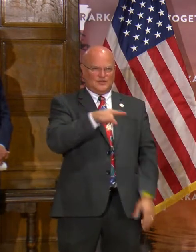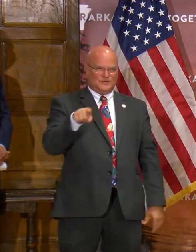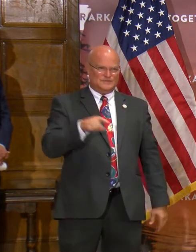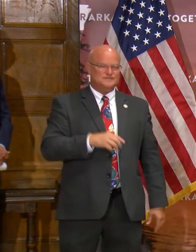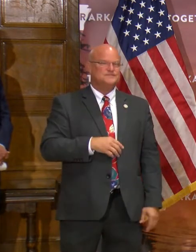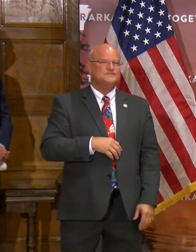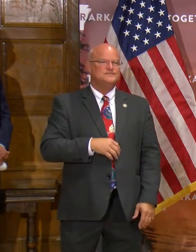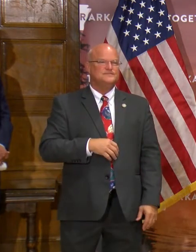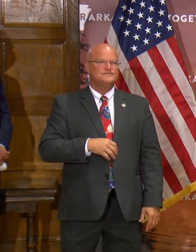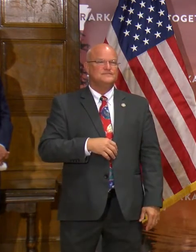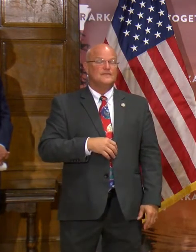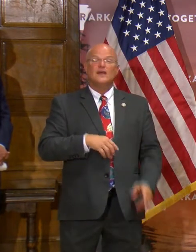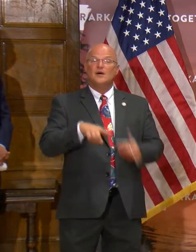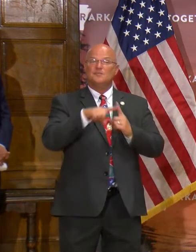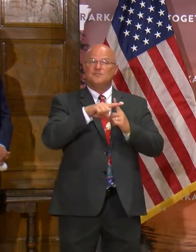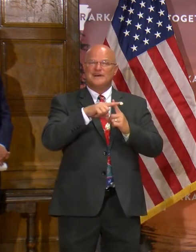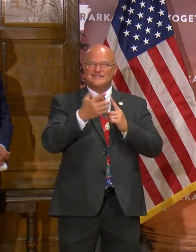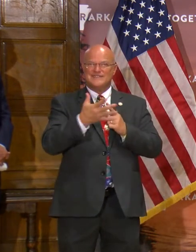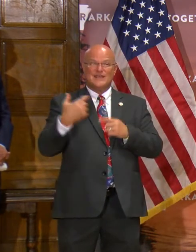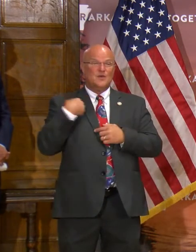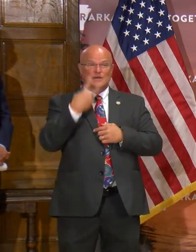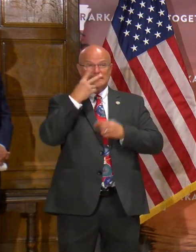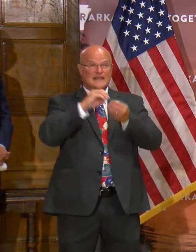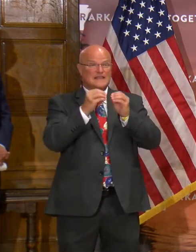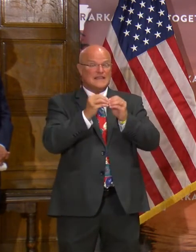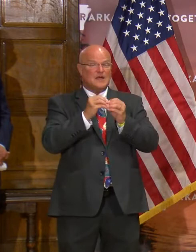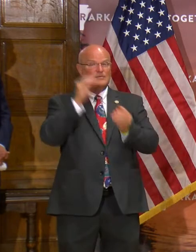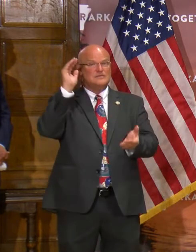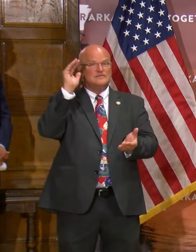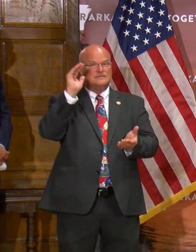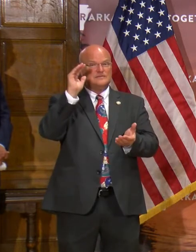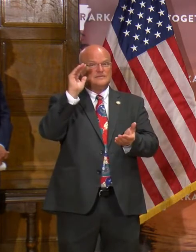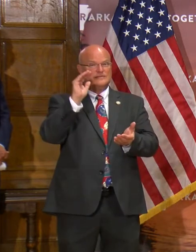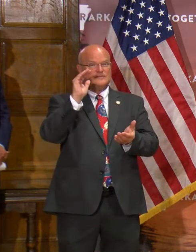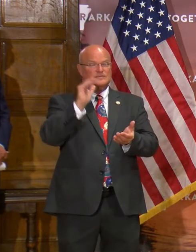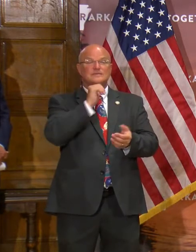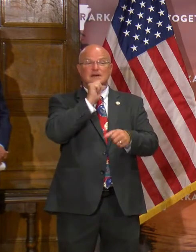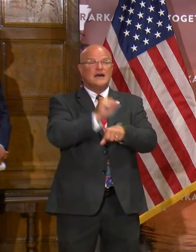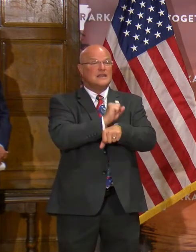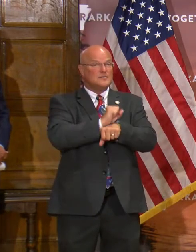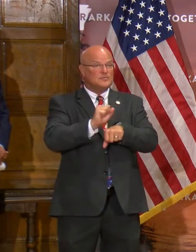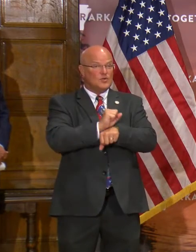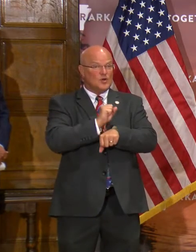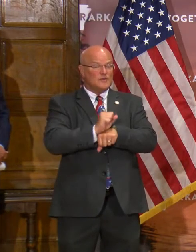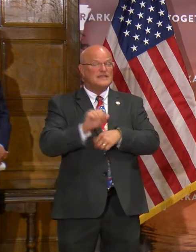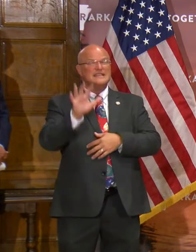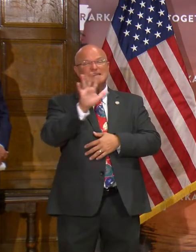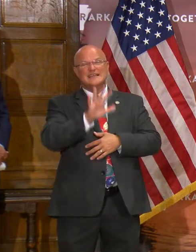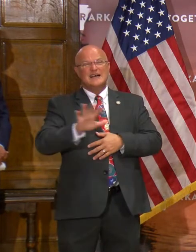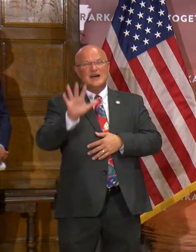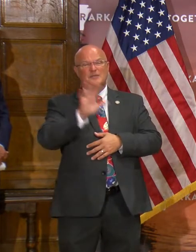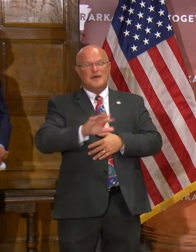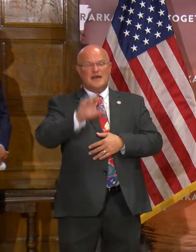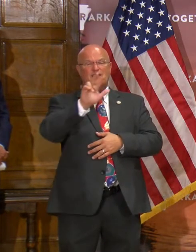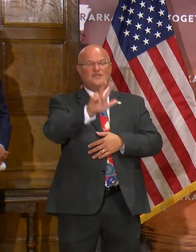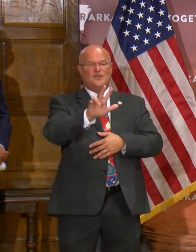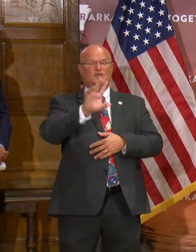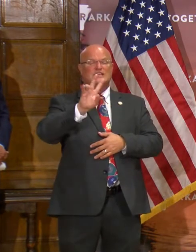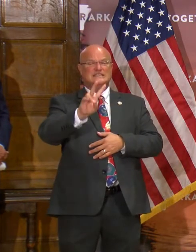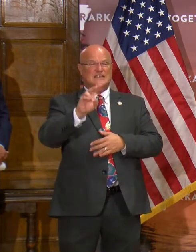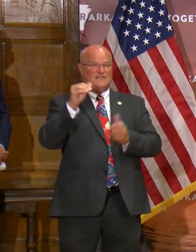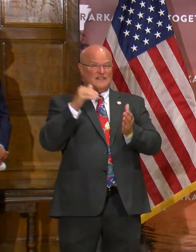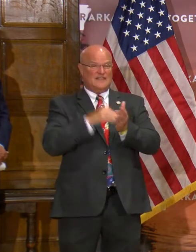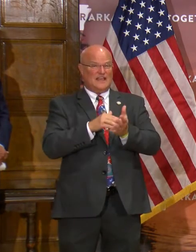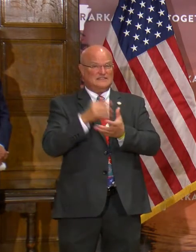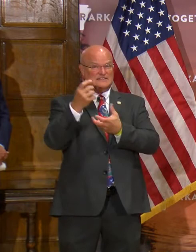On a positive note, we are seeing the numbers continue to tick down on unemployment. Roughly about 37,000 continued